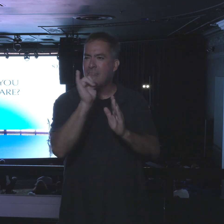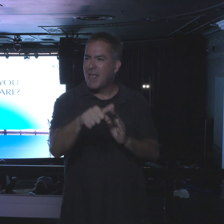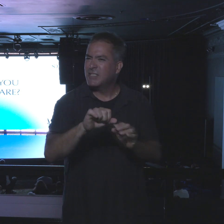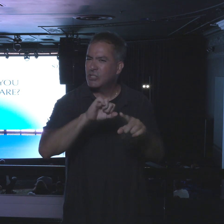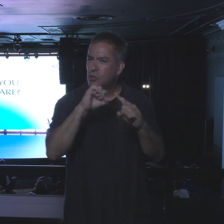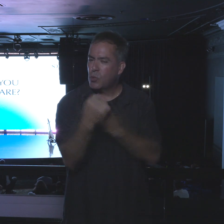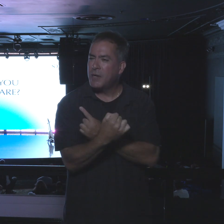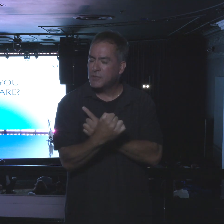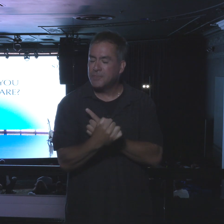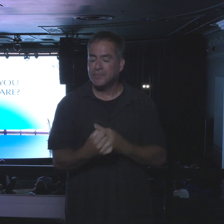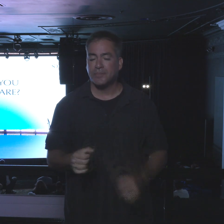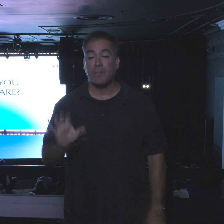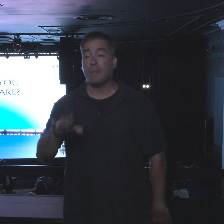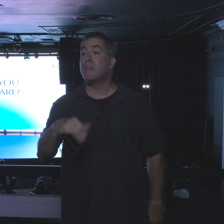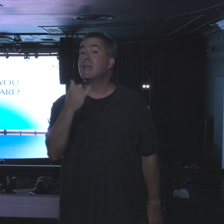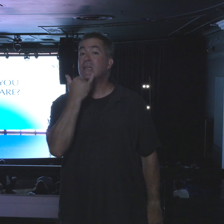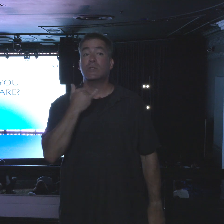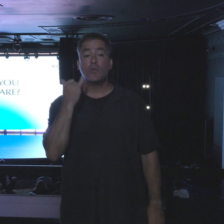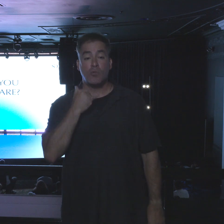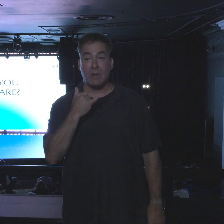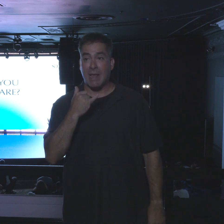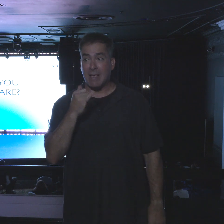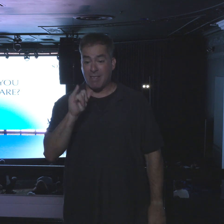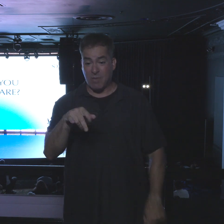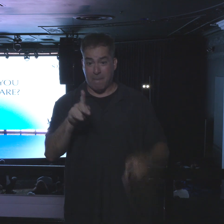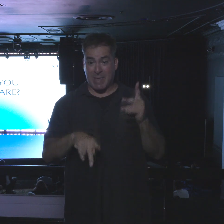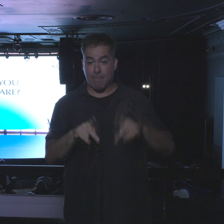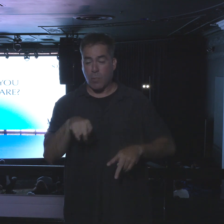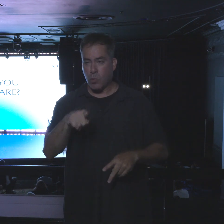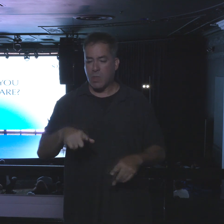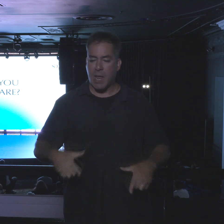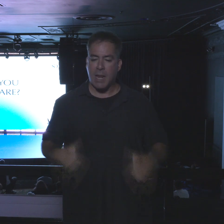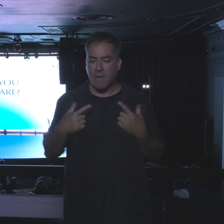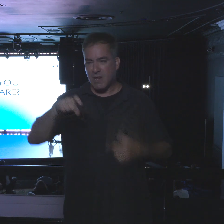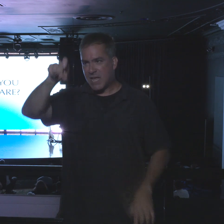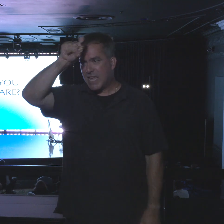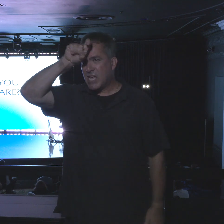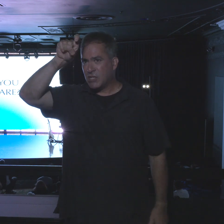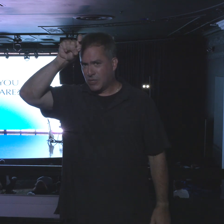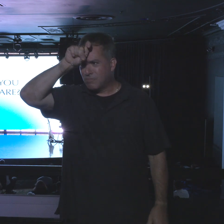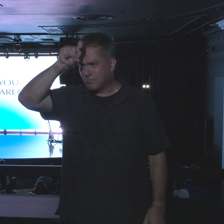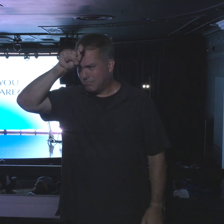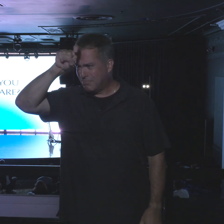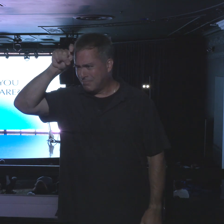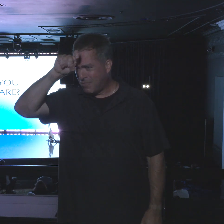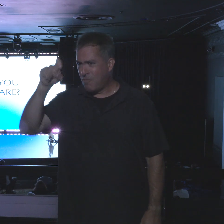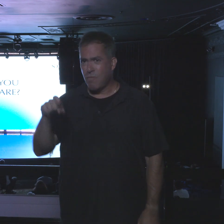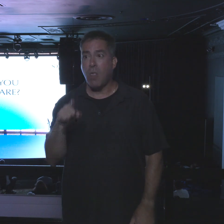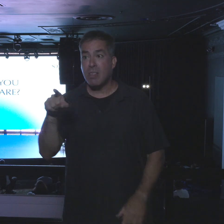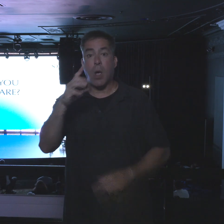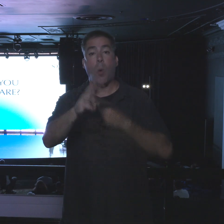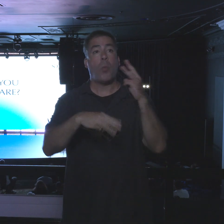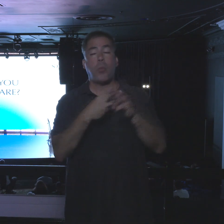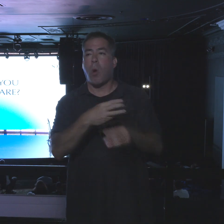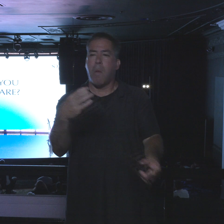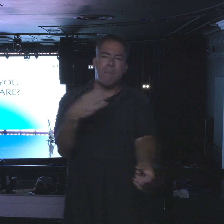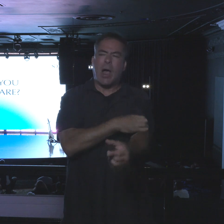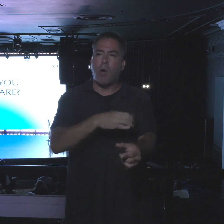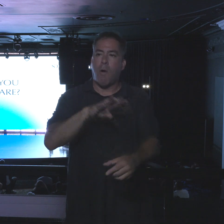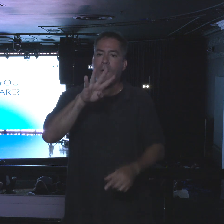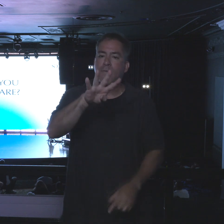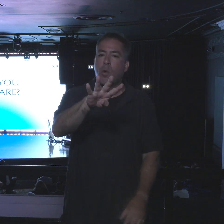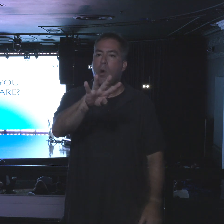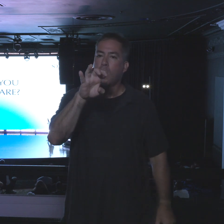as I said, the Israelites, they were living in Egypt, which was the world power for 435 years.